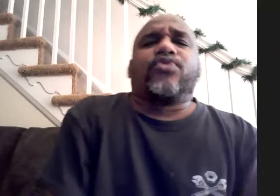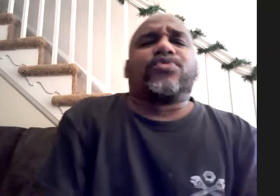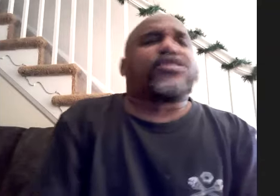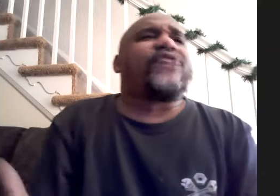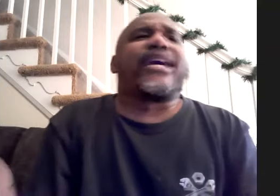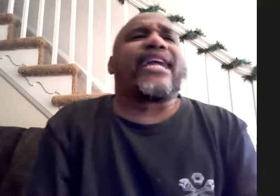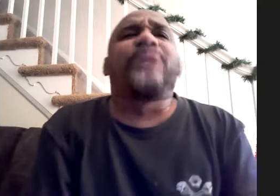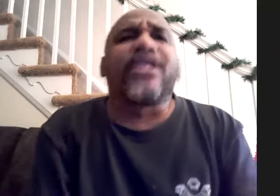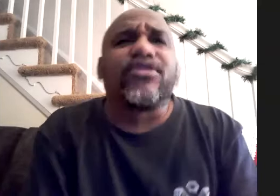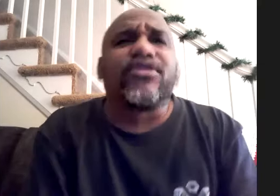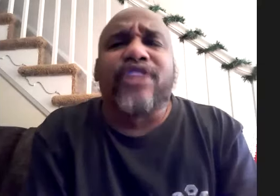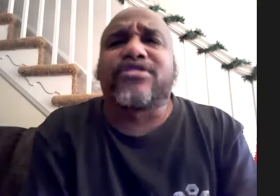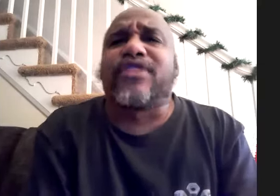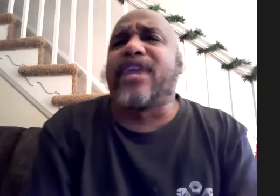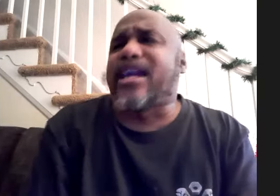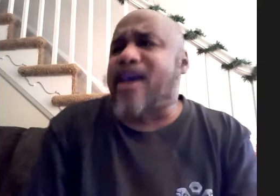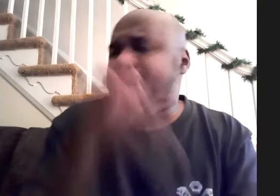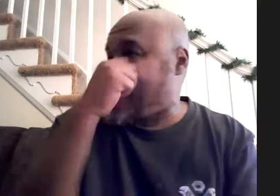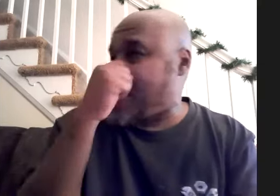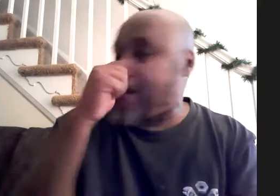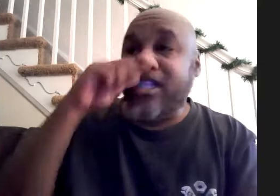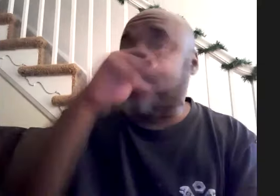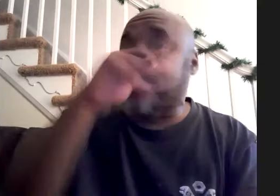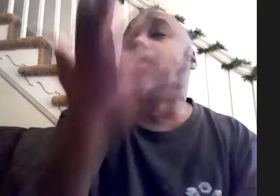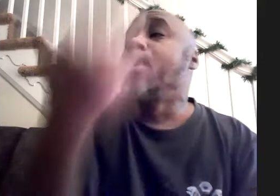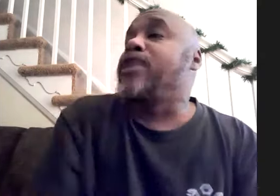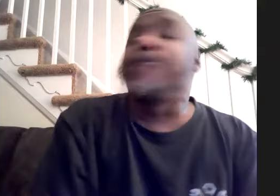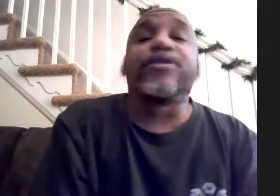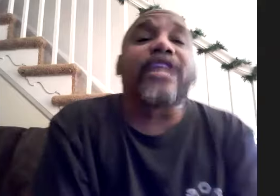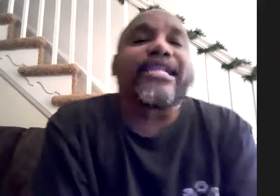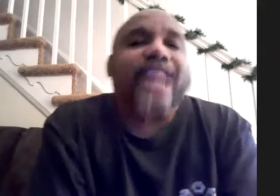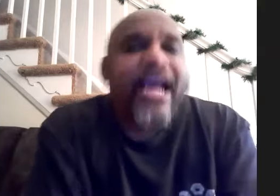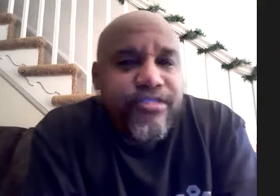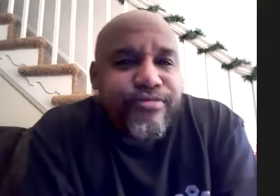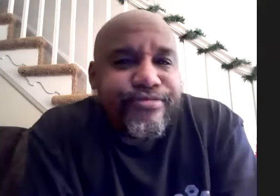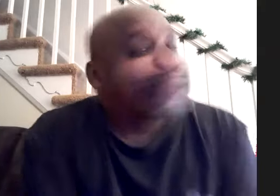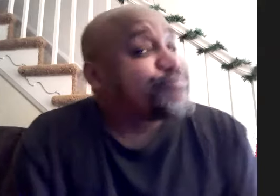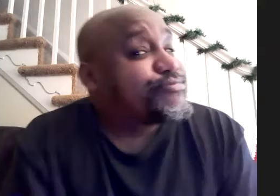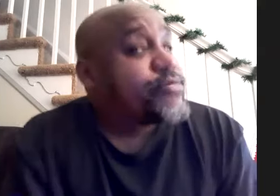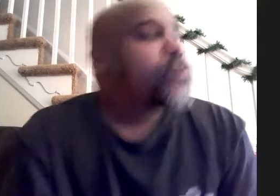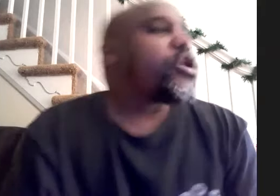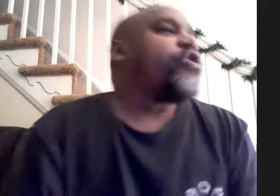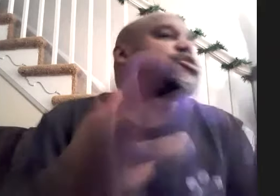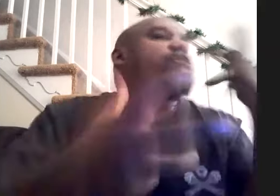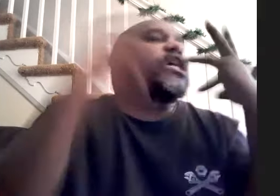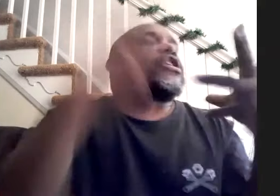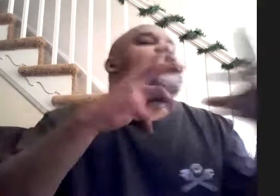stuff like and the beat goes on stuff like um and he's also written and produced lakeside so it's just like you